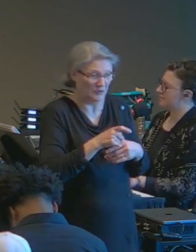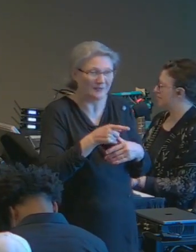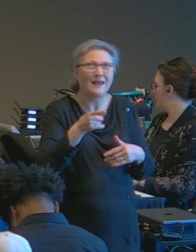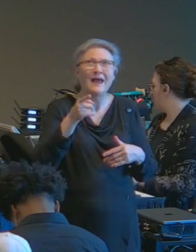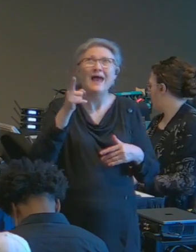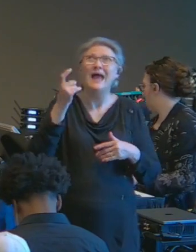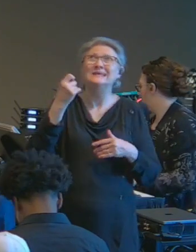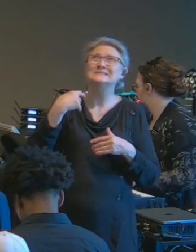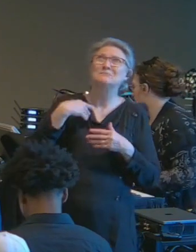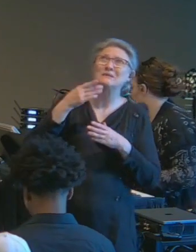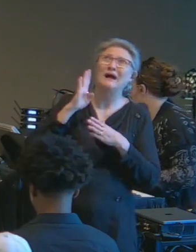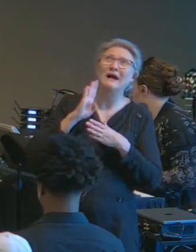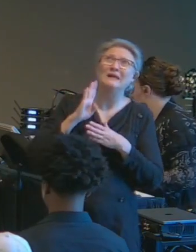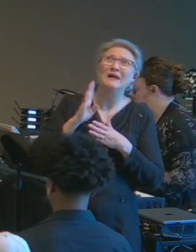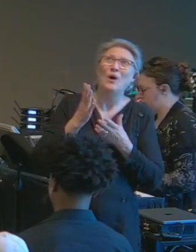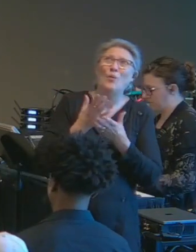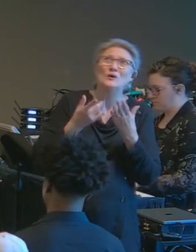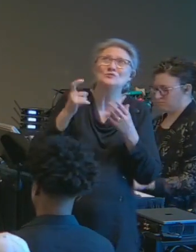him